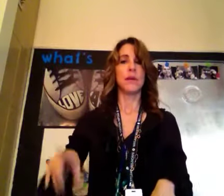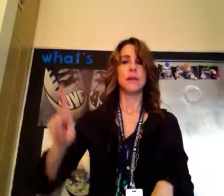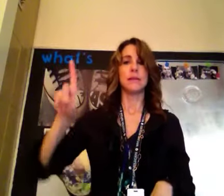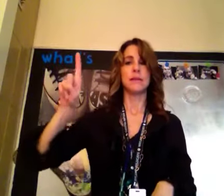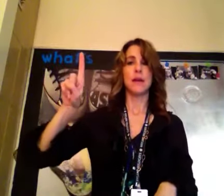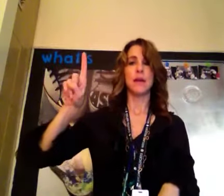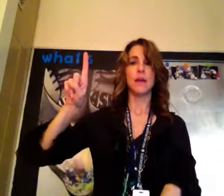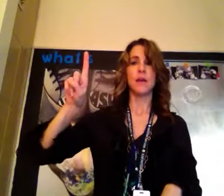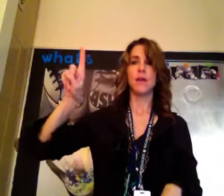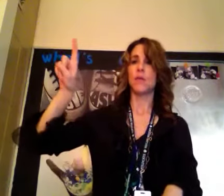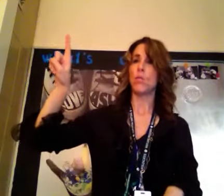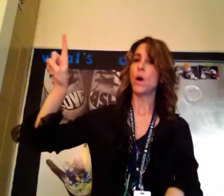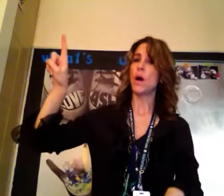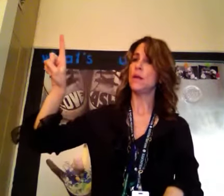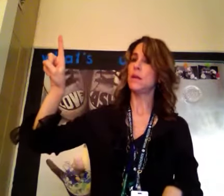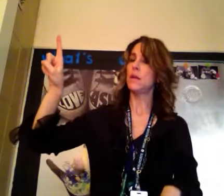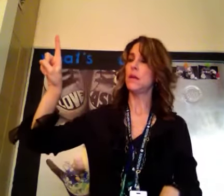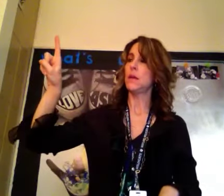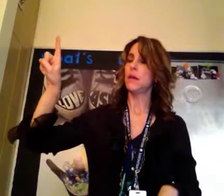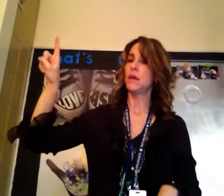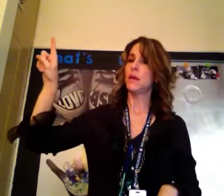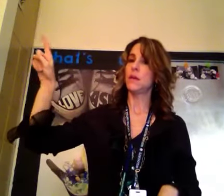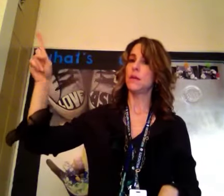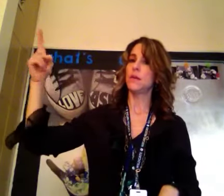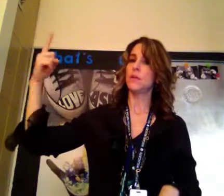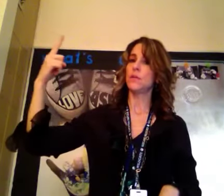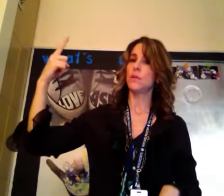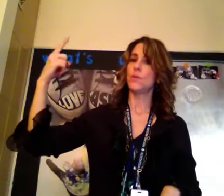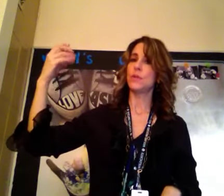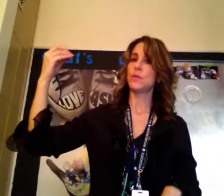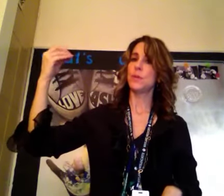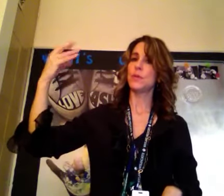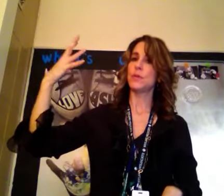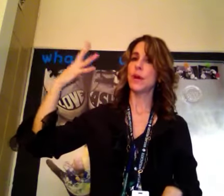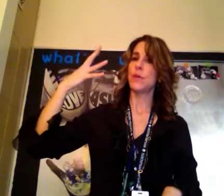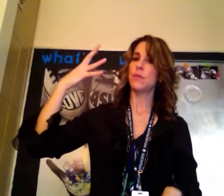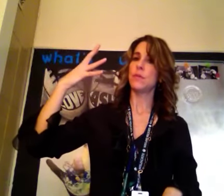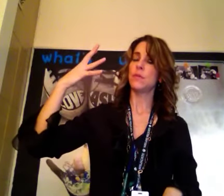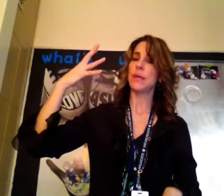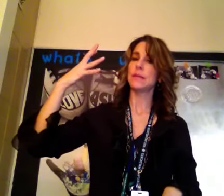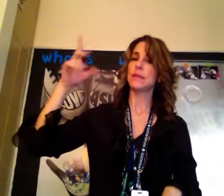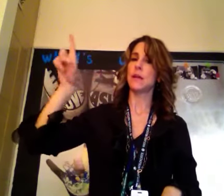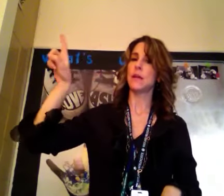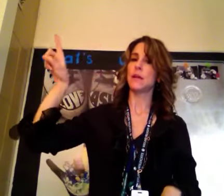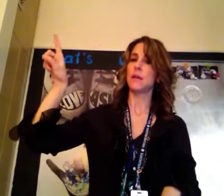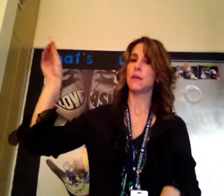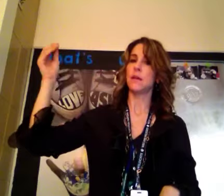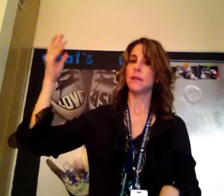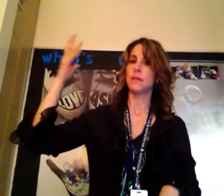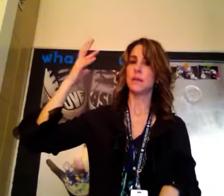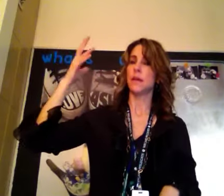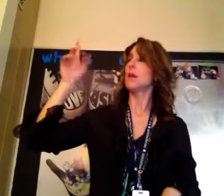Sunny. One. Wrist twists around, makes the sun. Sunny.